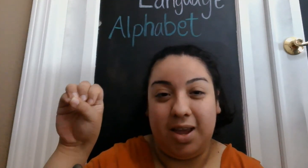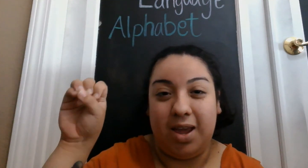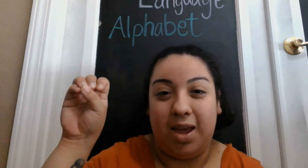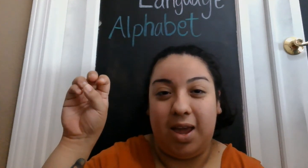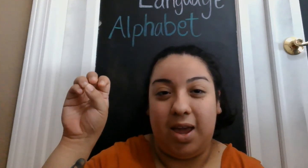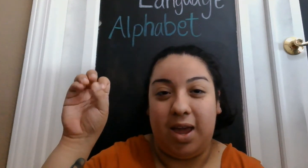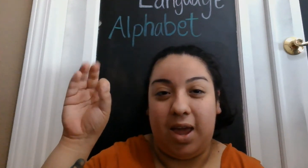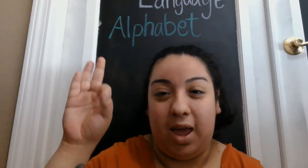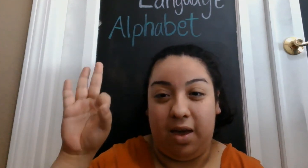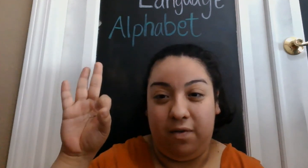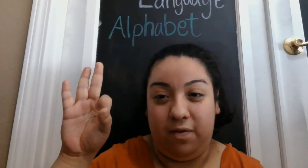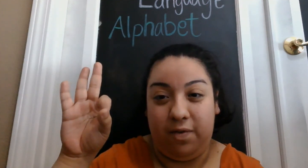F,